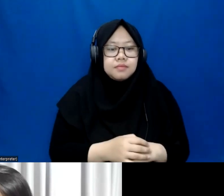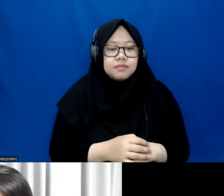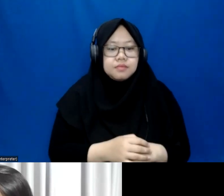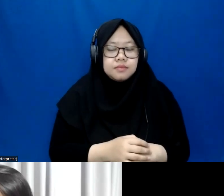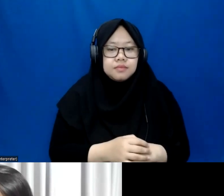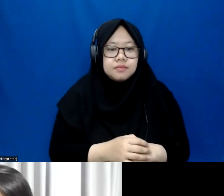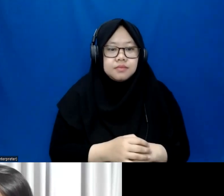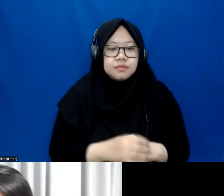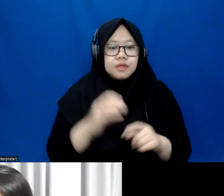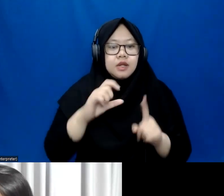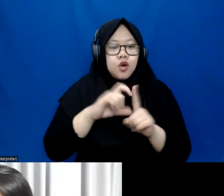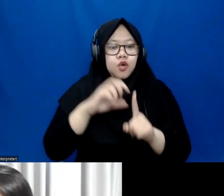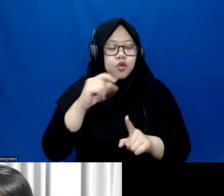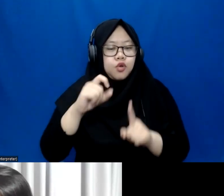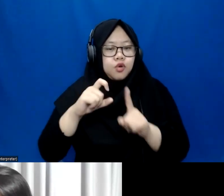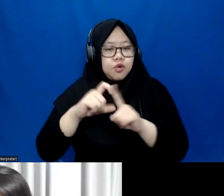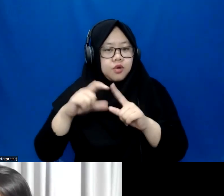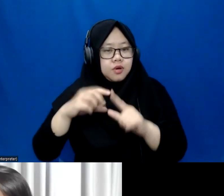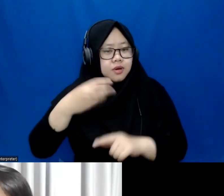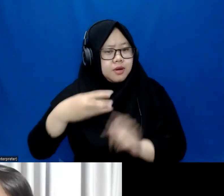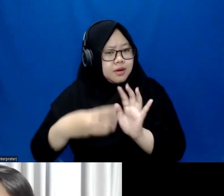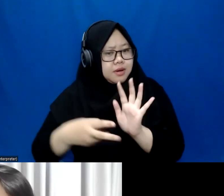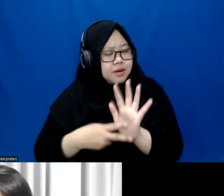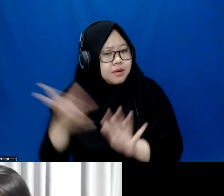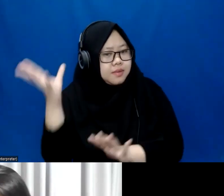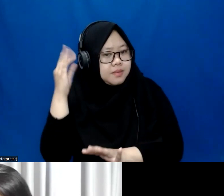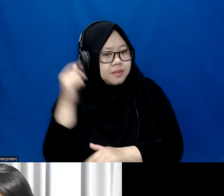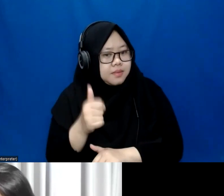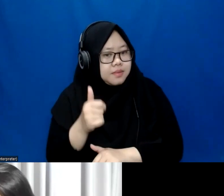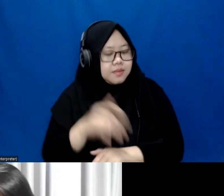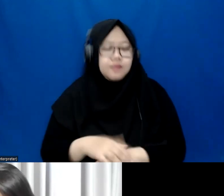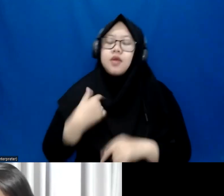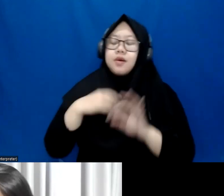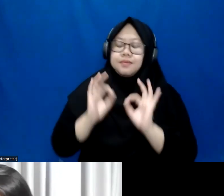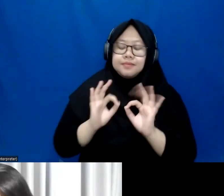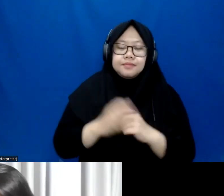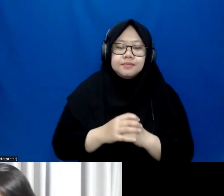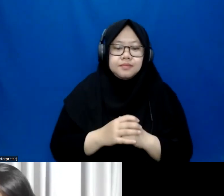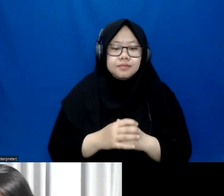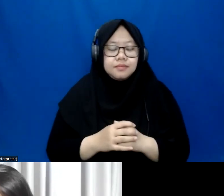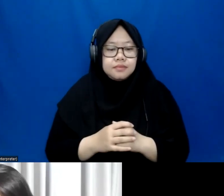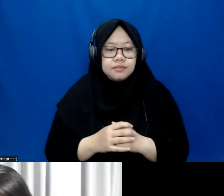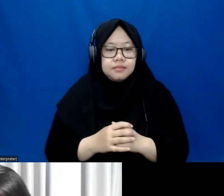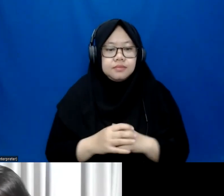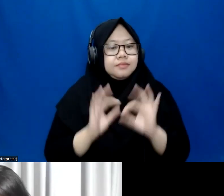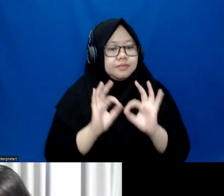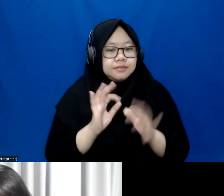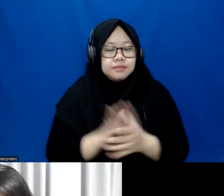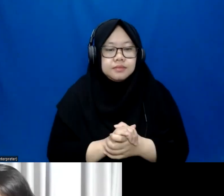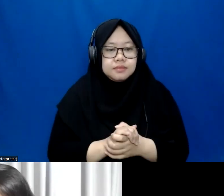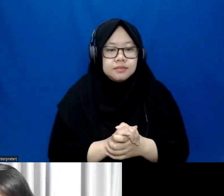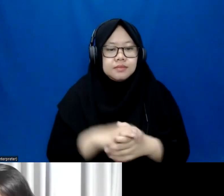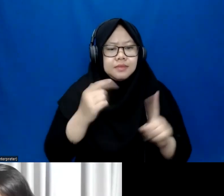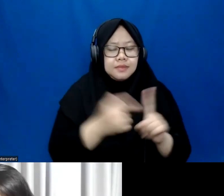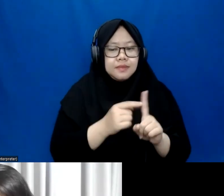so Dr. Darren, do you, do you hear me now? Sorry, I think. I do. Okay. Yes, I do. Okay. Thank you. So the first